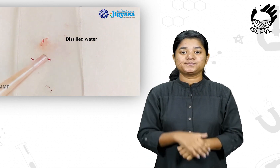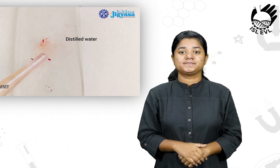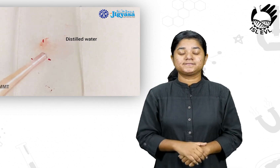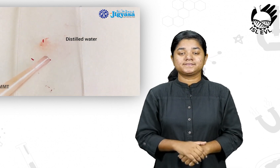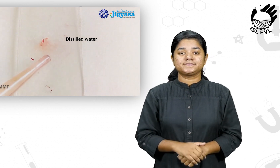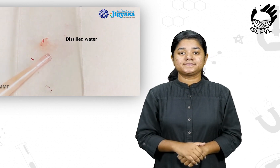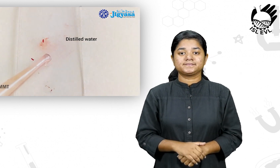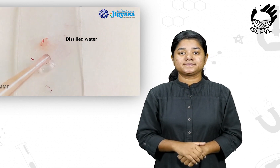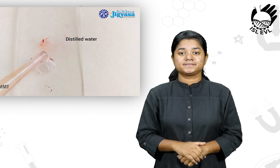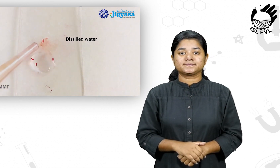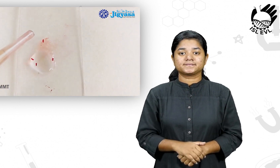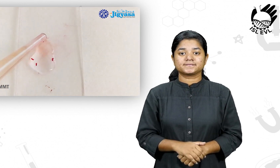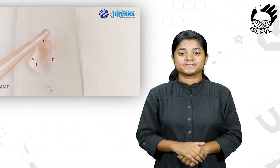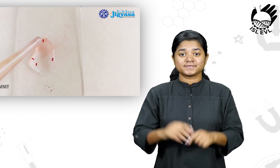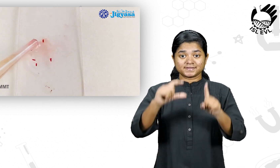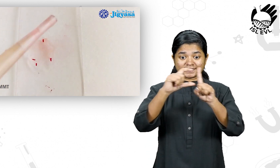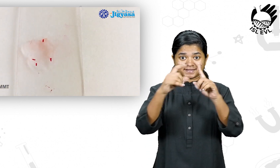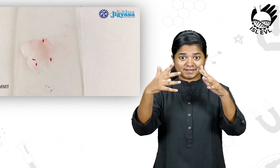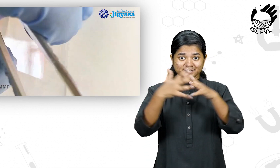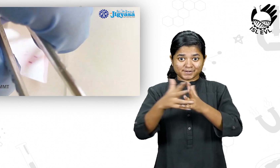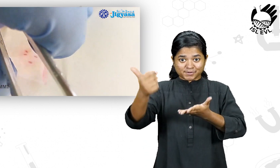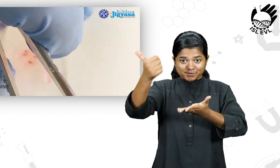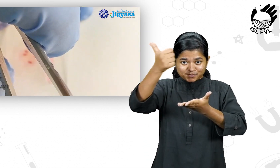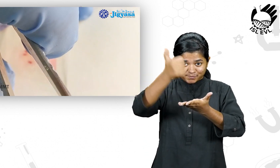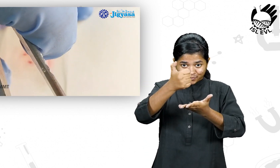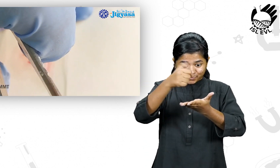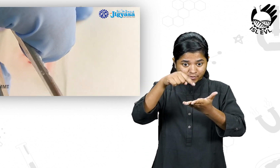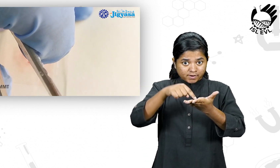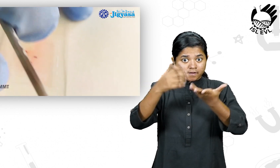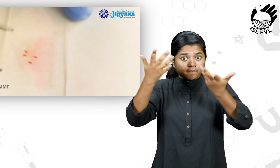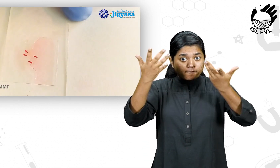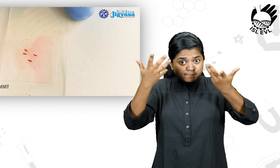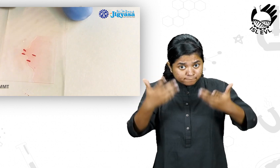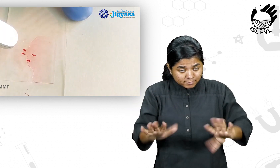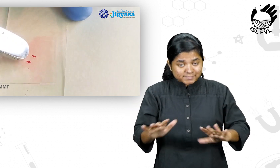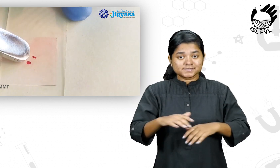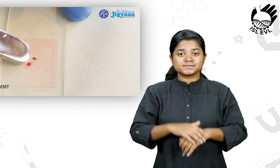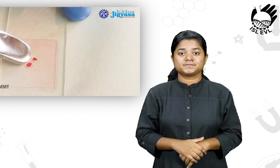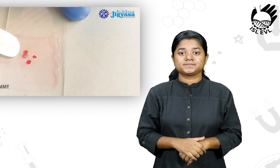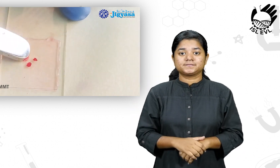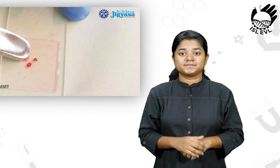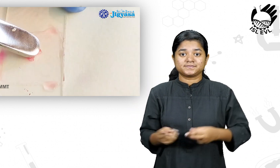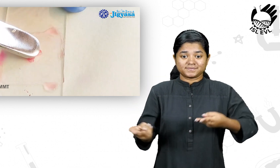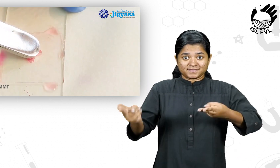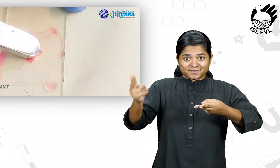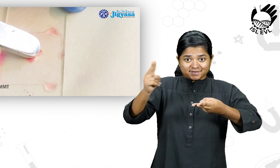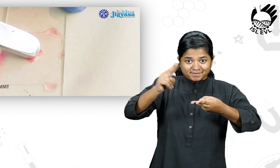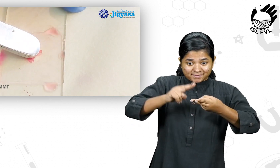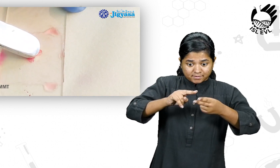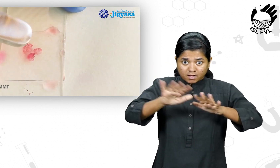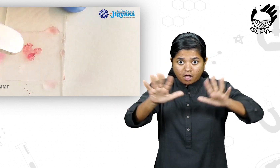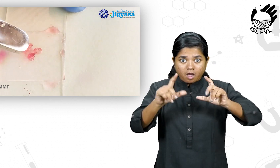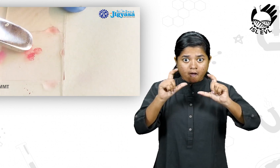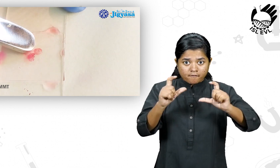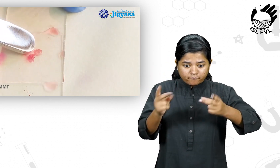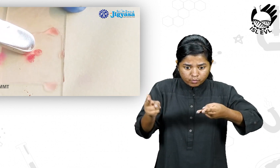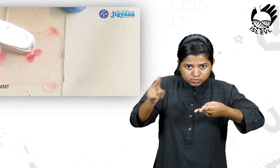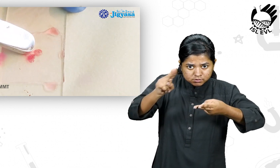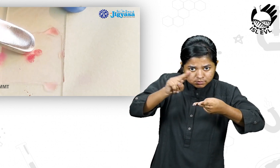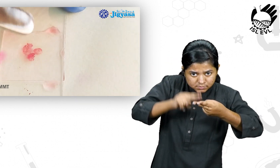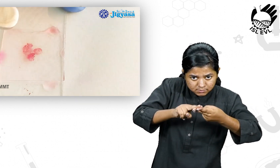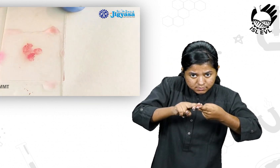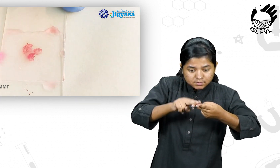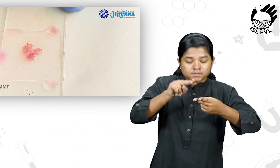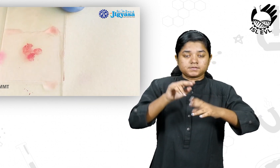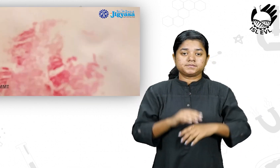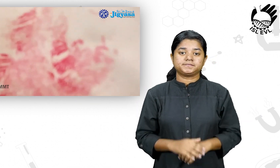Few drops of water is put on the root tips and a cover slip is placed carefully while avoiding air bubble. The cover slip